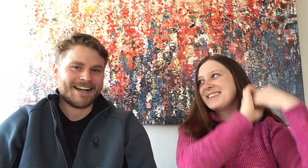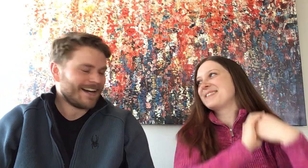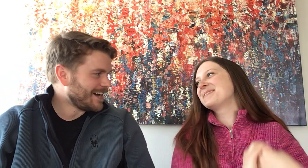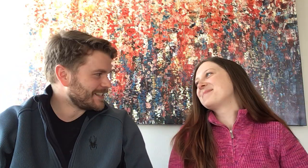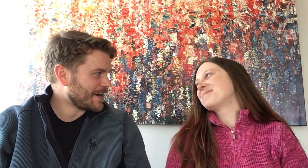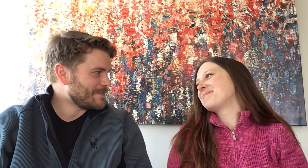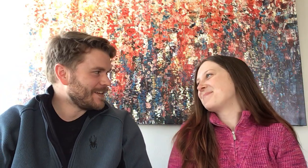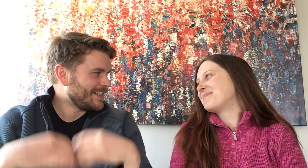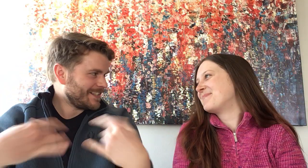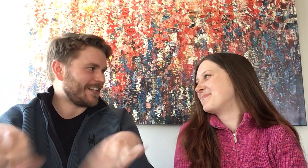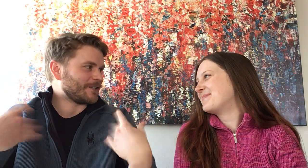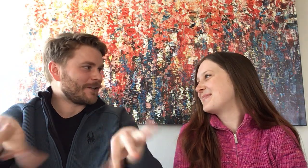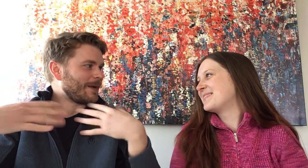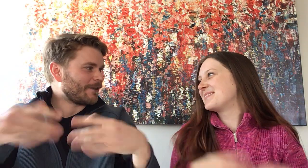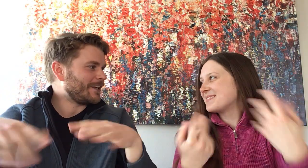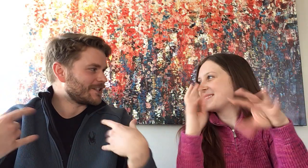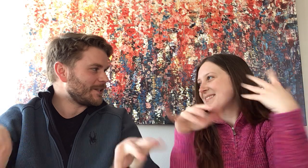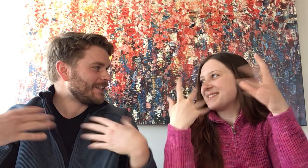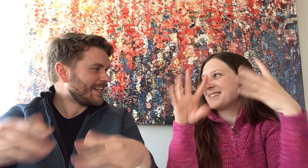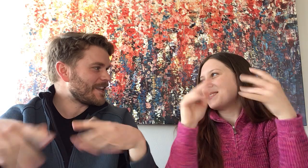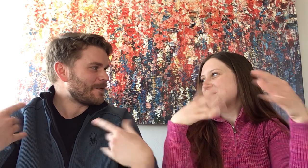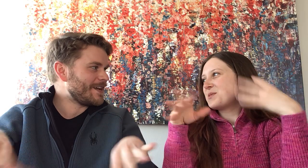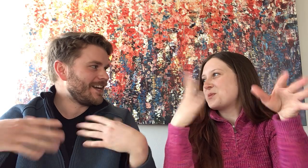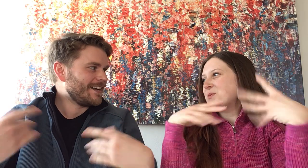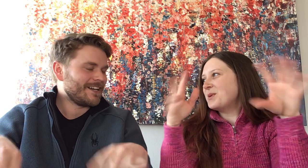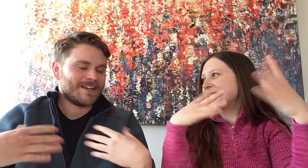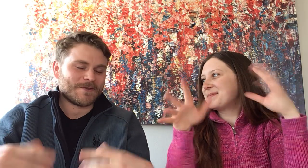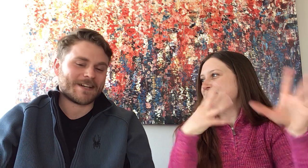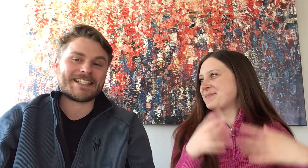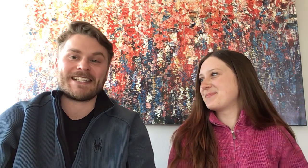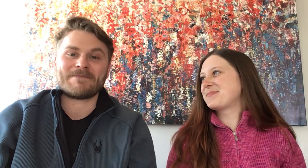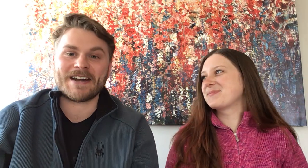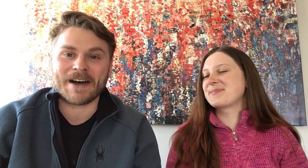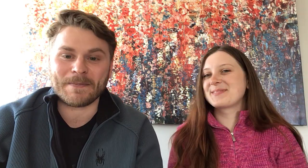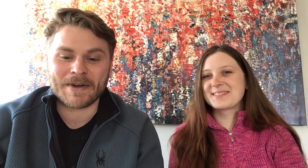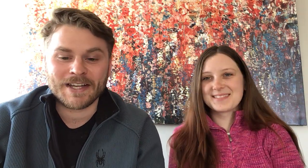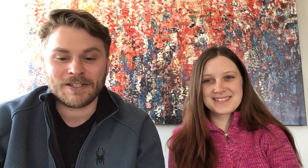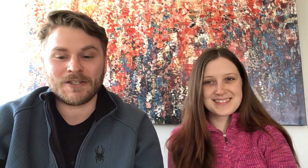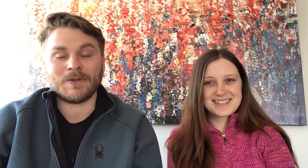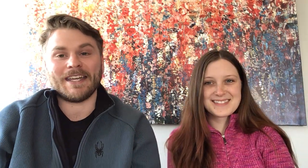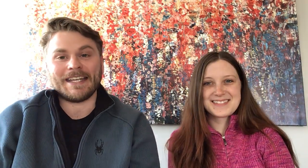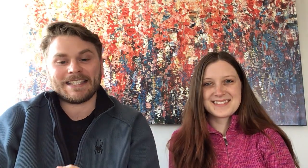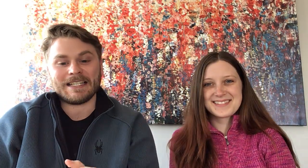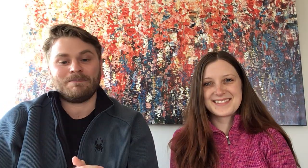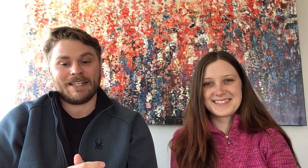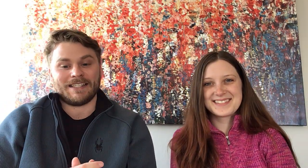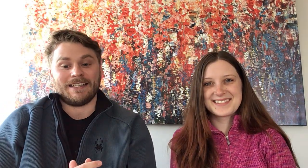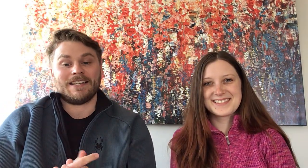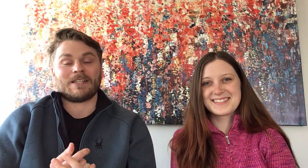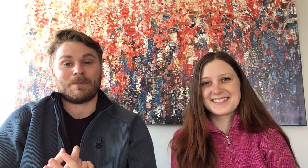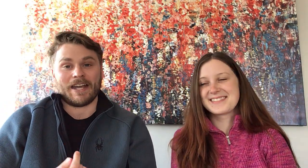Awesome! Take your spider fingers loose a little bit. We're going to step it up to the Itsy Bitsy Spider.